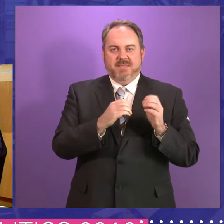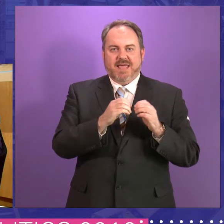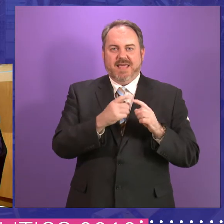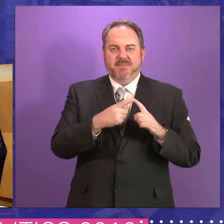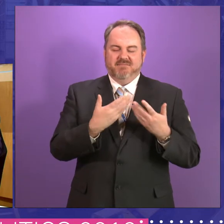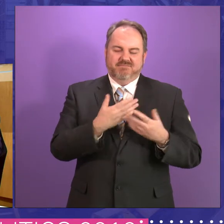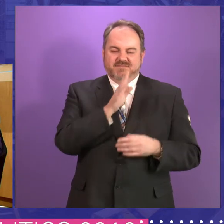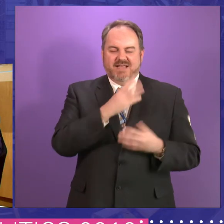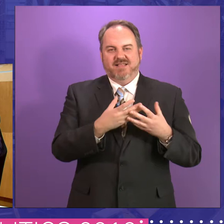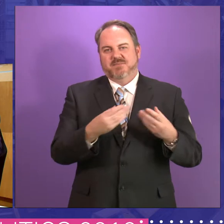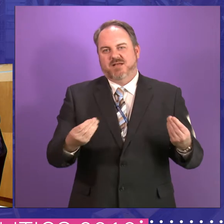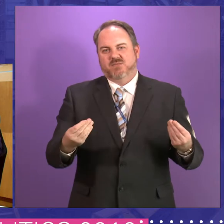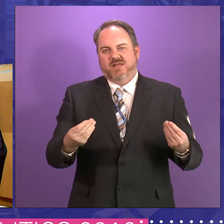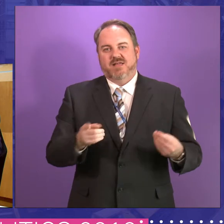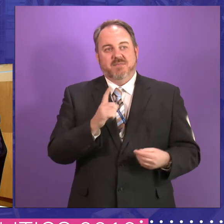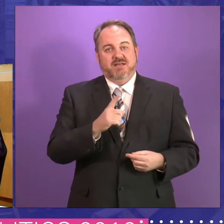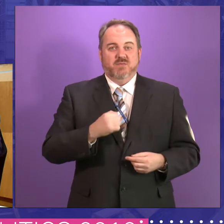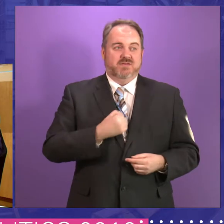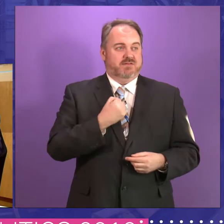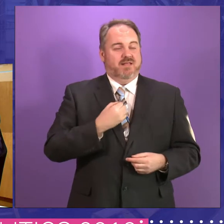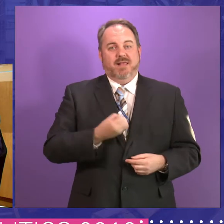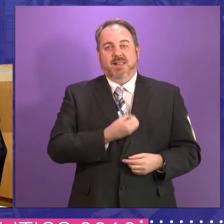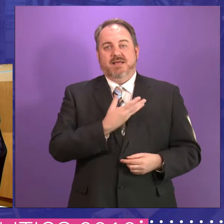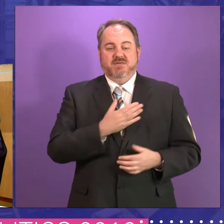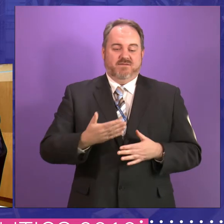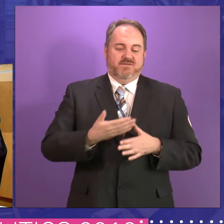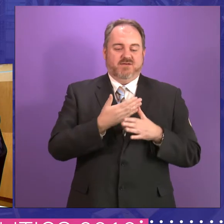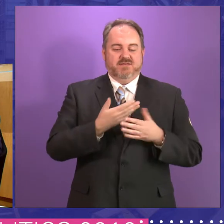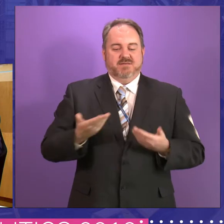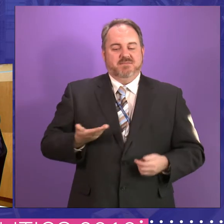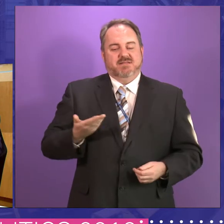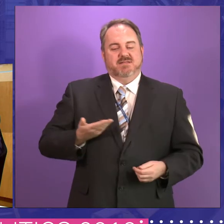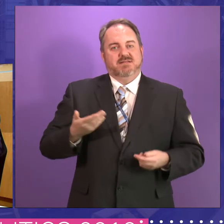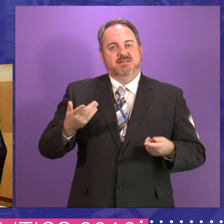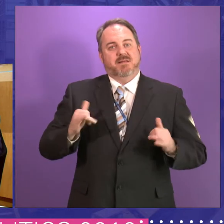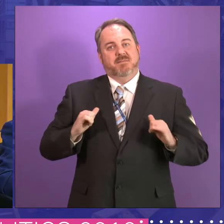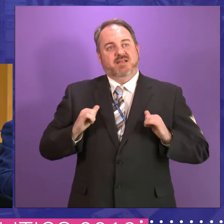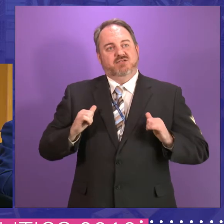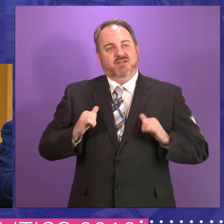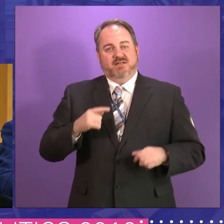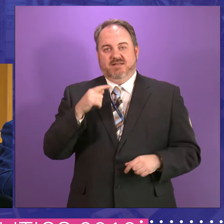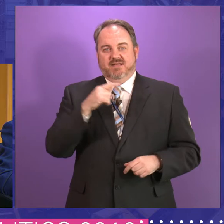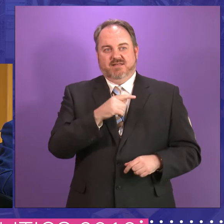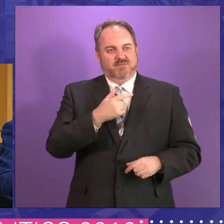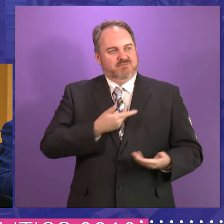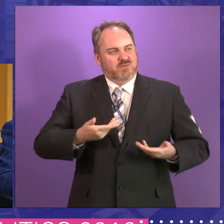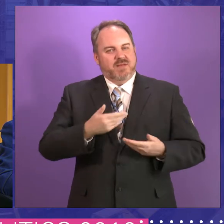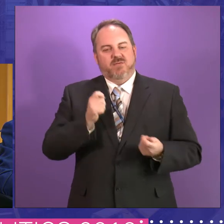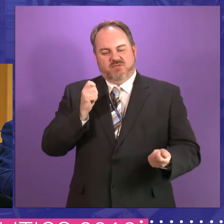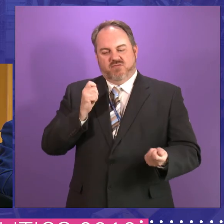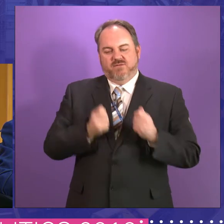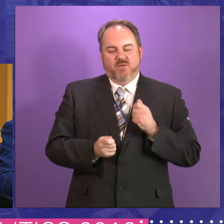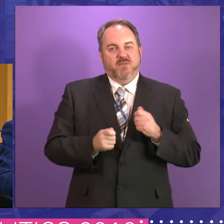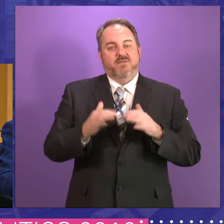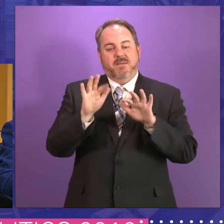Labour's first business manager, um, and Tom and I spoke often about the reform of the public sector,